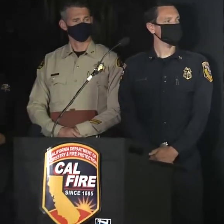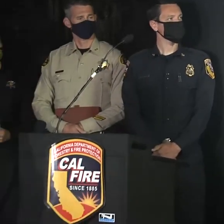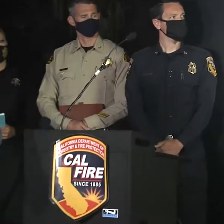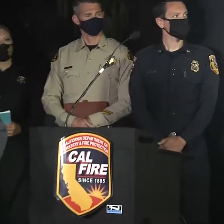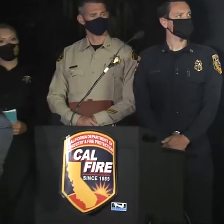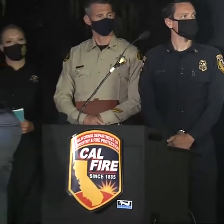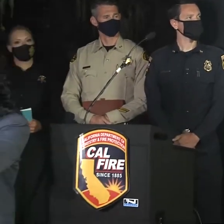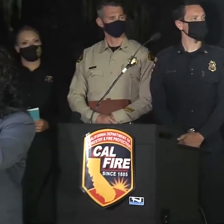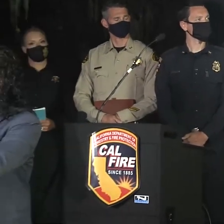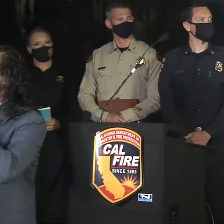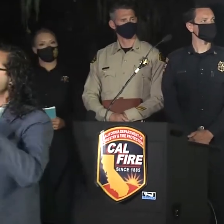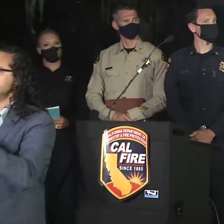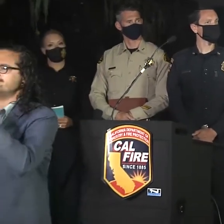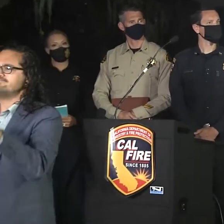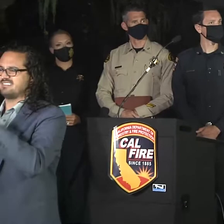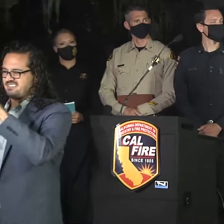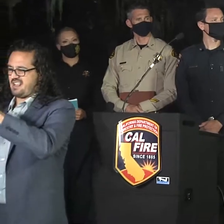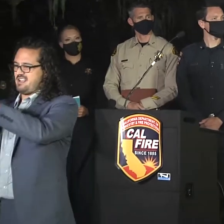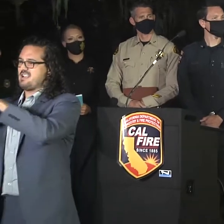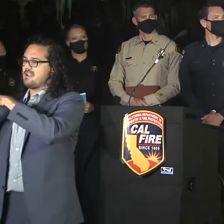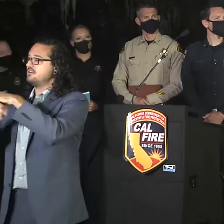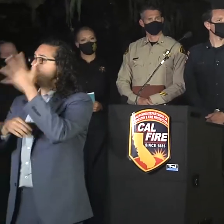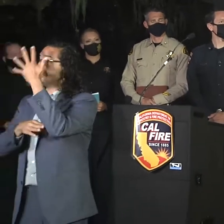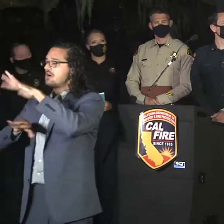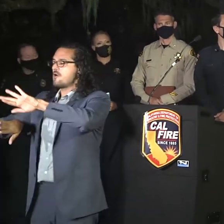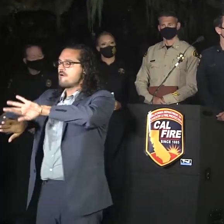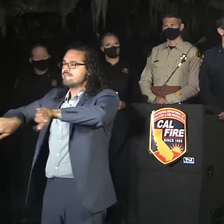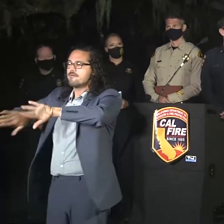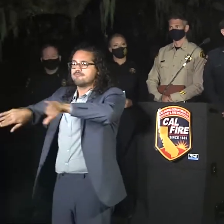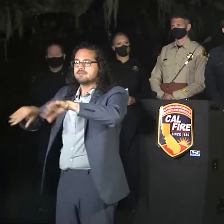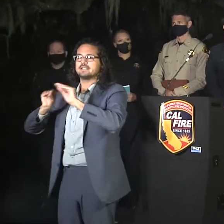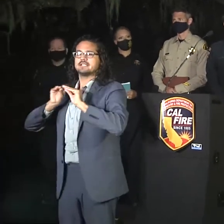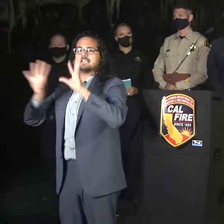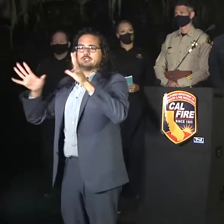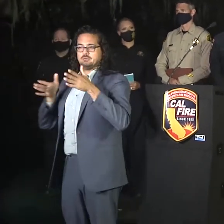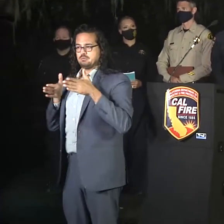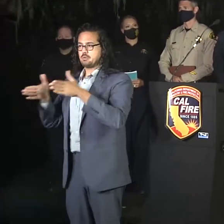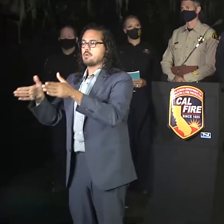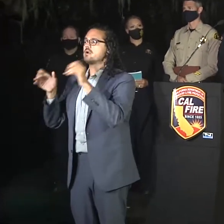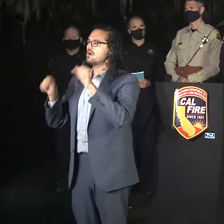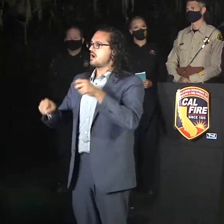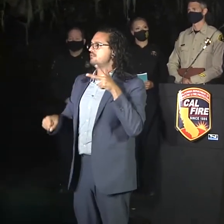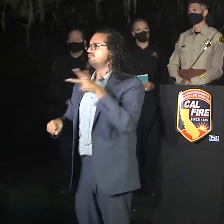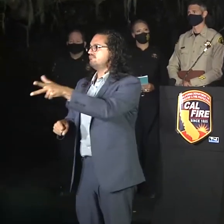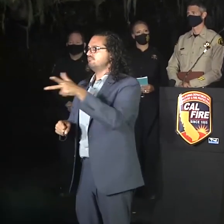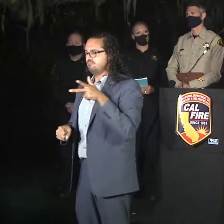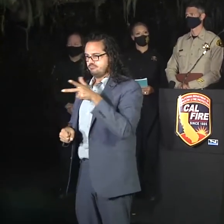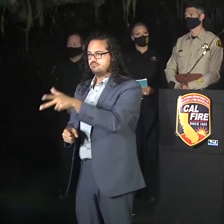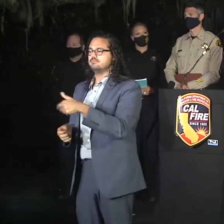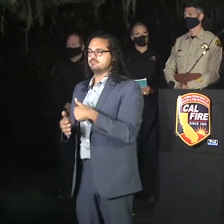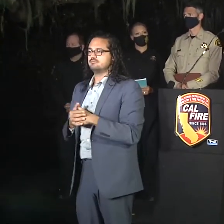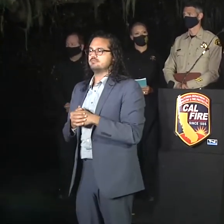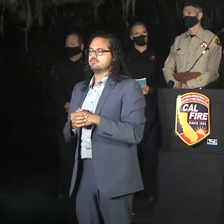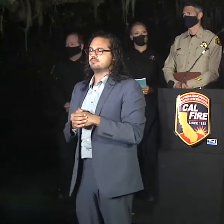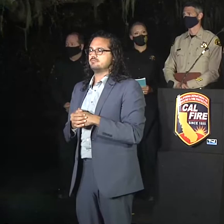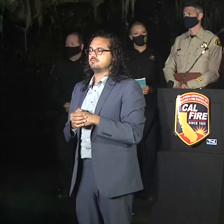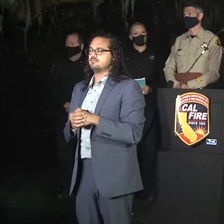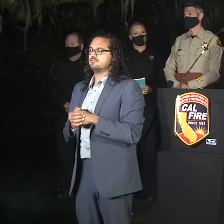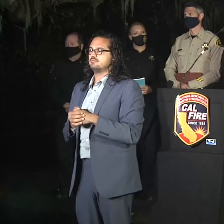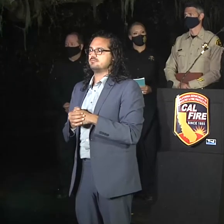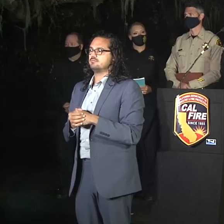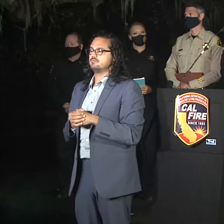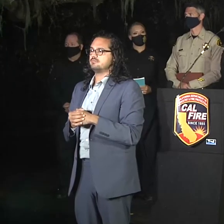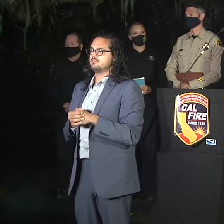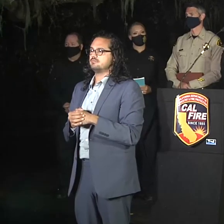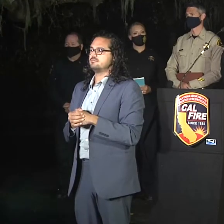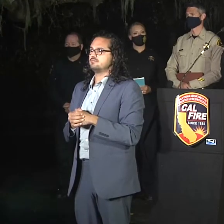that group is working in doing that. We're working with county roads and a variety of other agencies to get in. And then once we get in, we render it